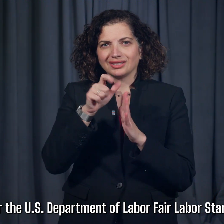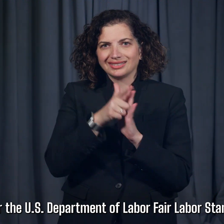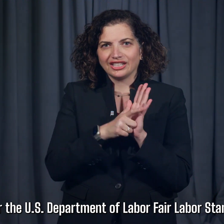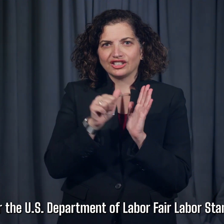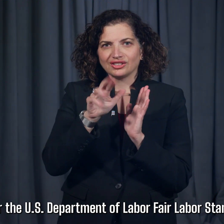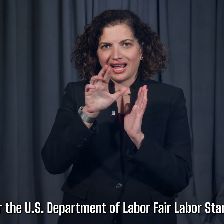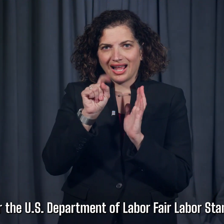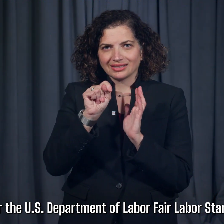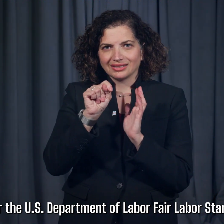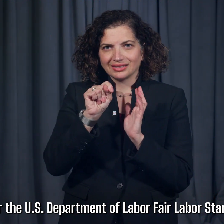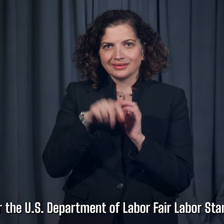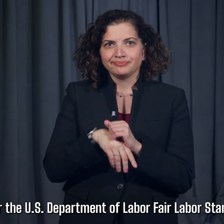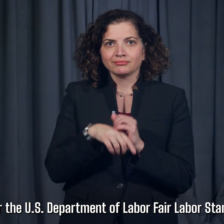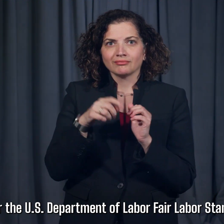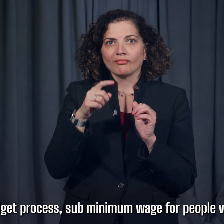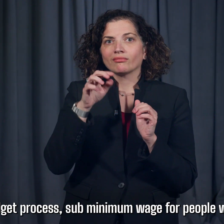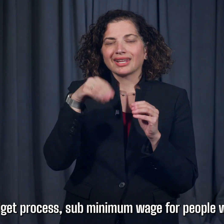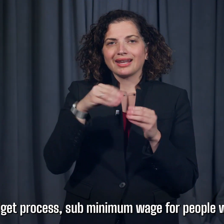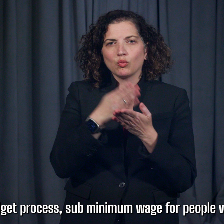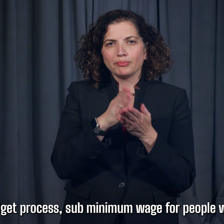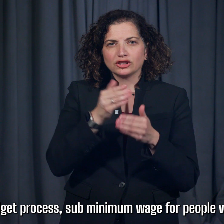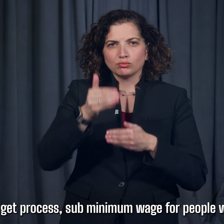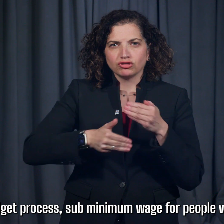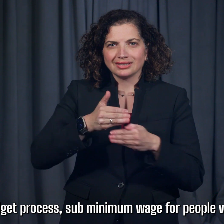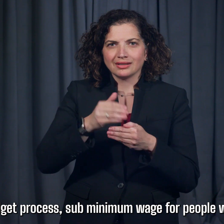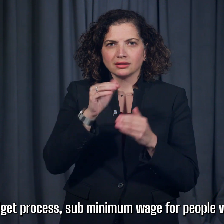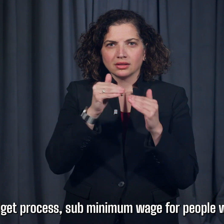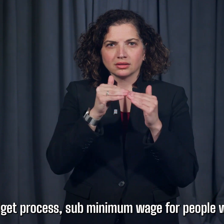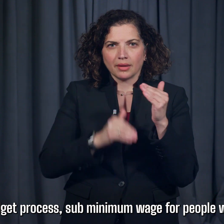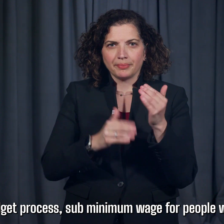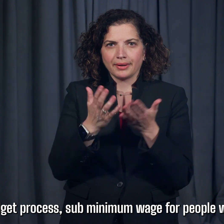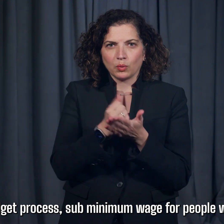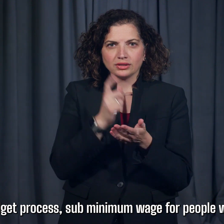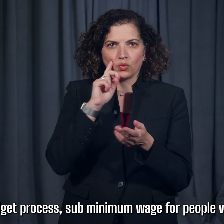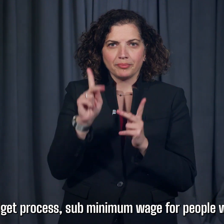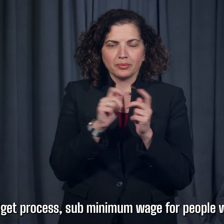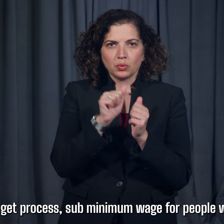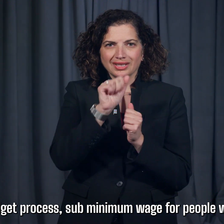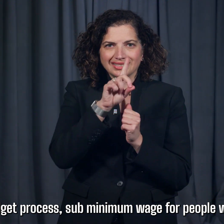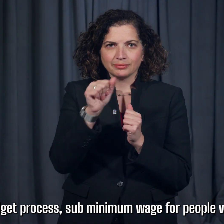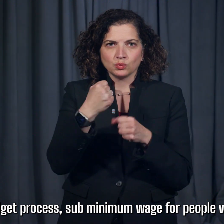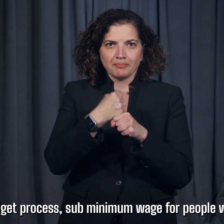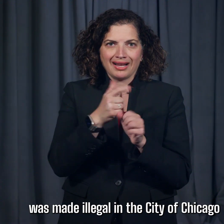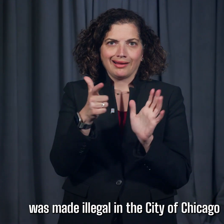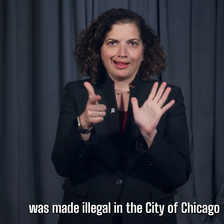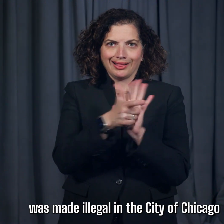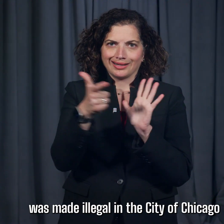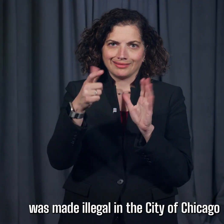Standards Act. In our budget process, sub-minimum wage for people with disabilities was made illegal